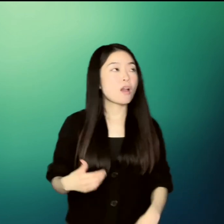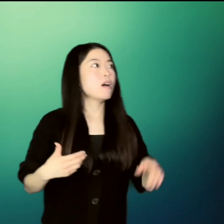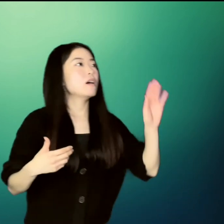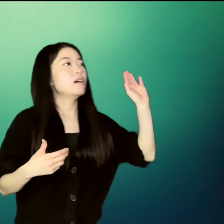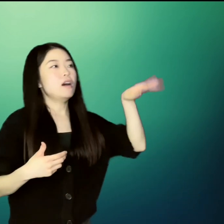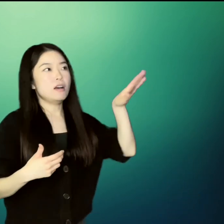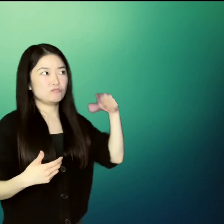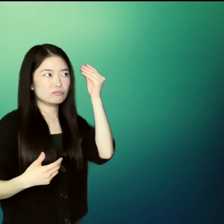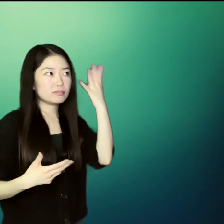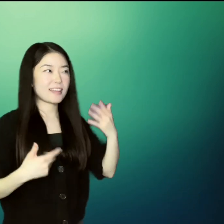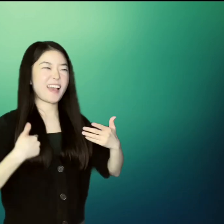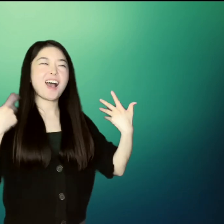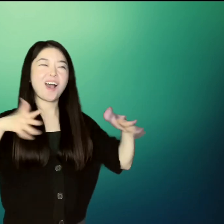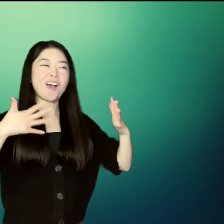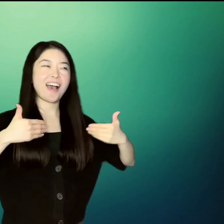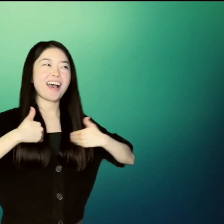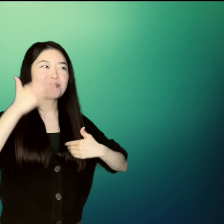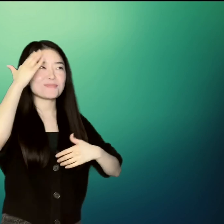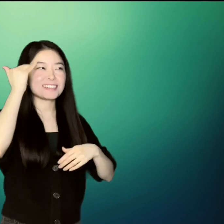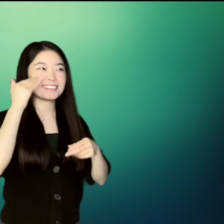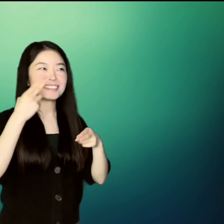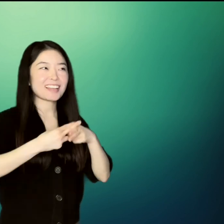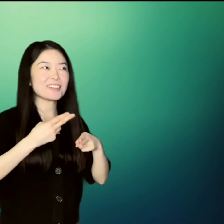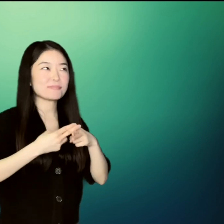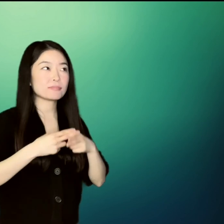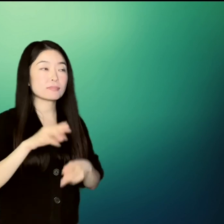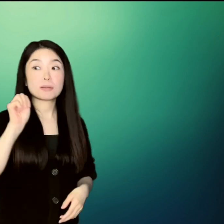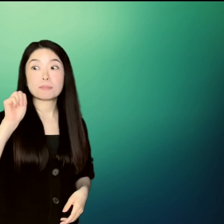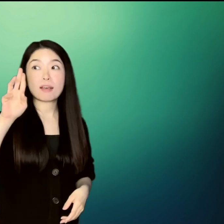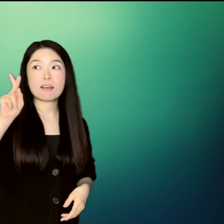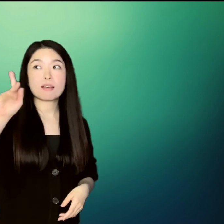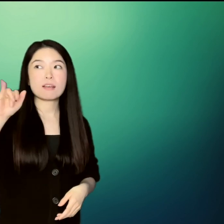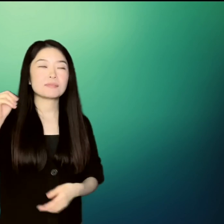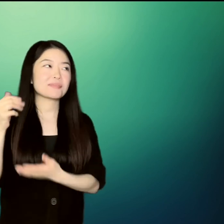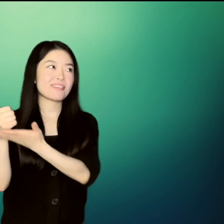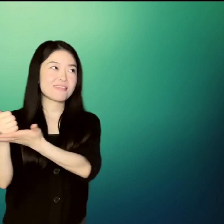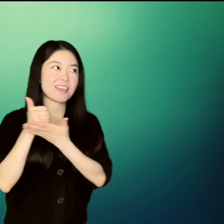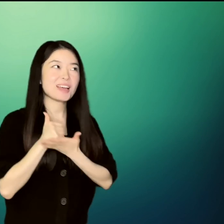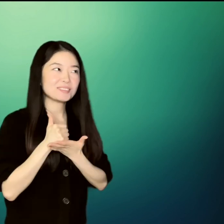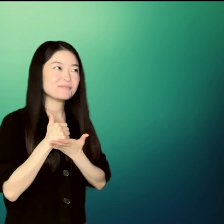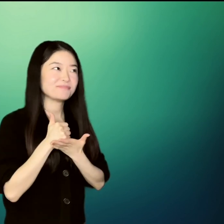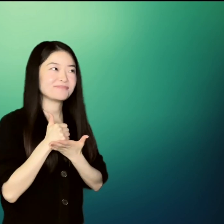I've already got a creative name, Joey said. Mr. Kim, help me choose it.